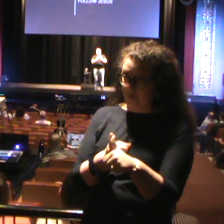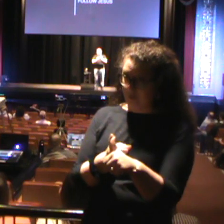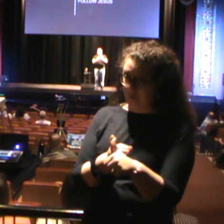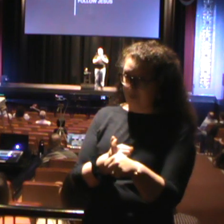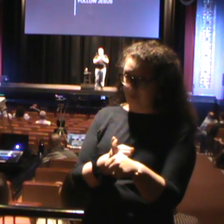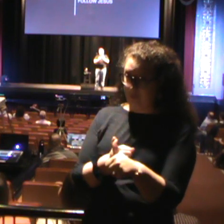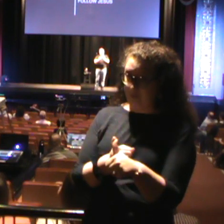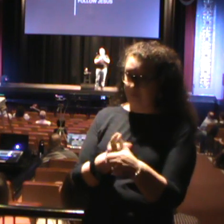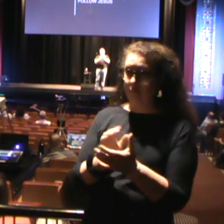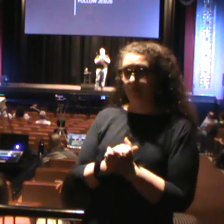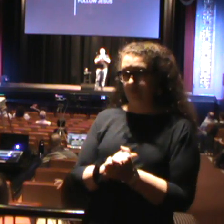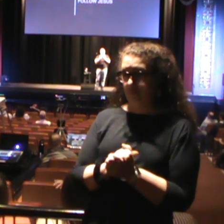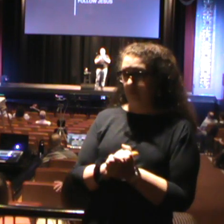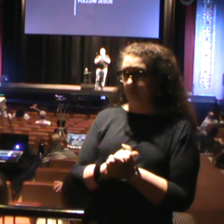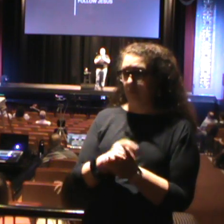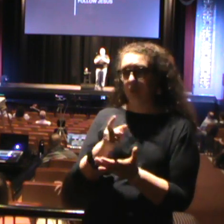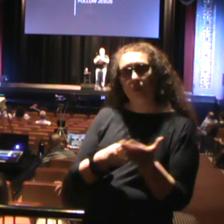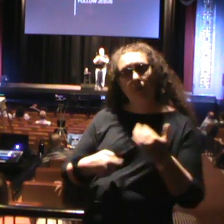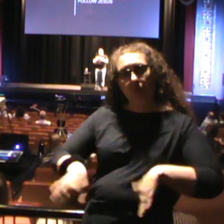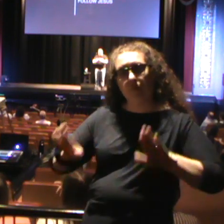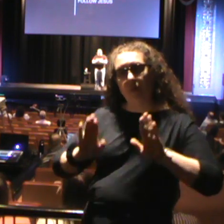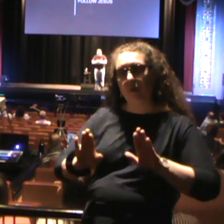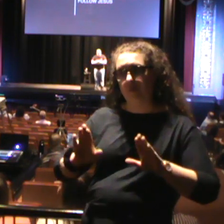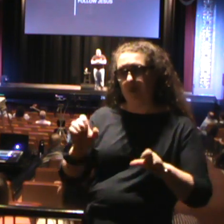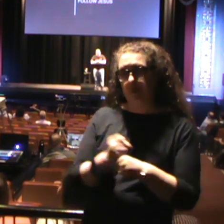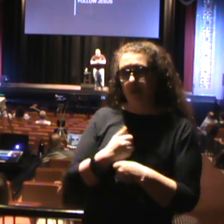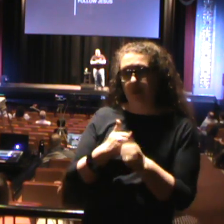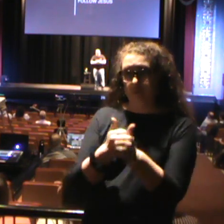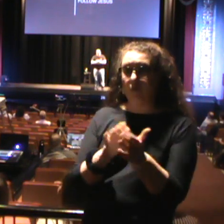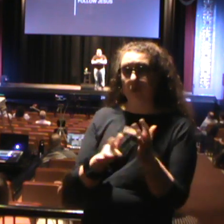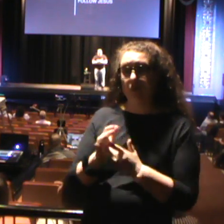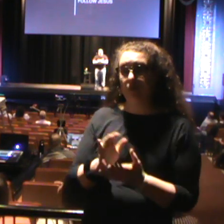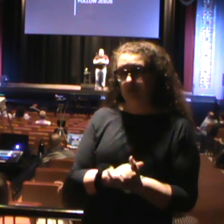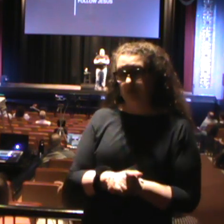What sacrifices are you making to follow Jesus?